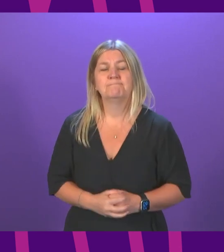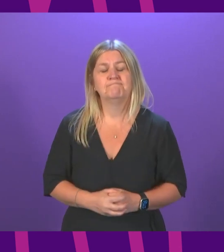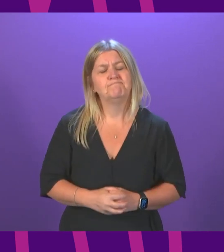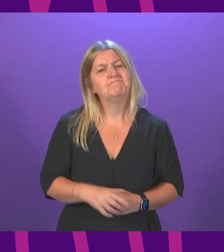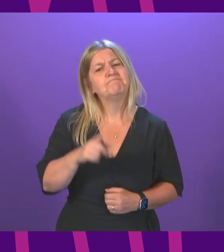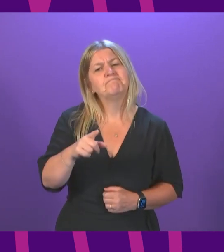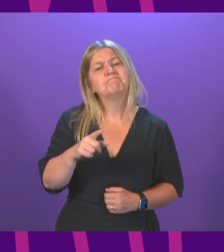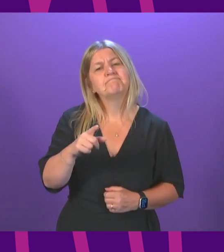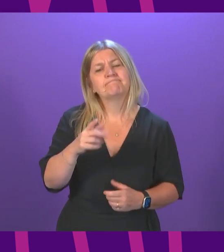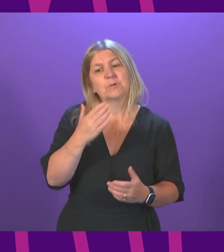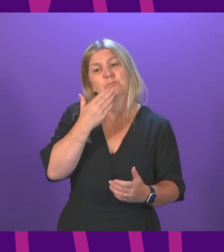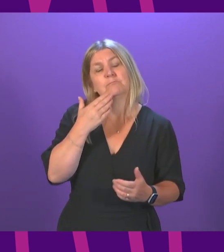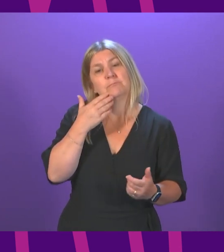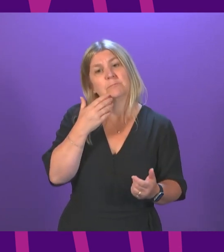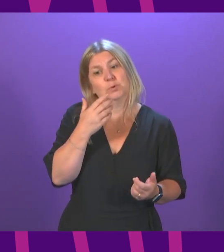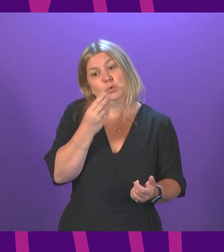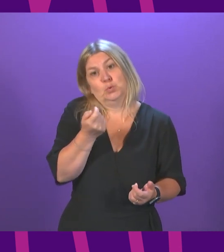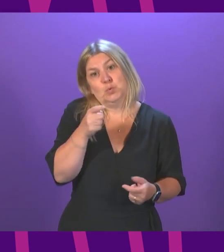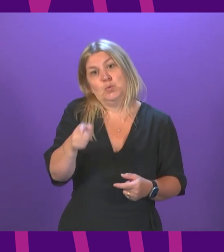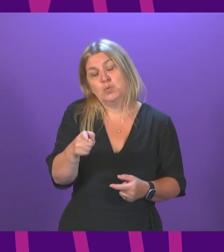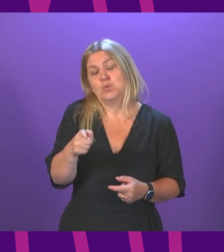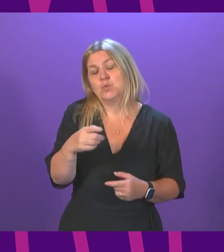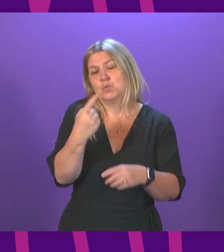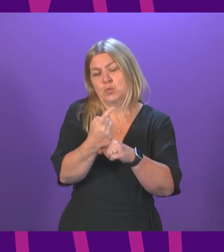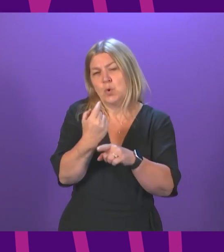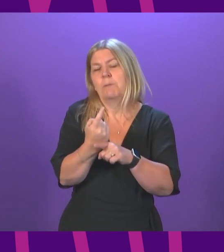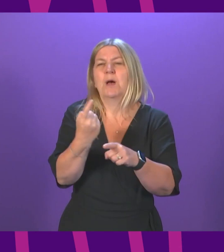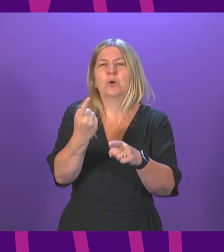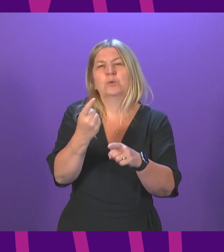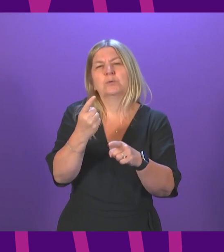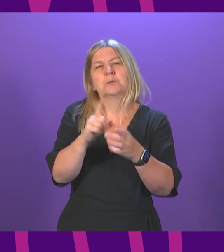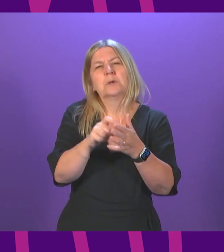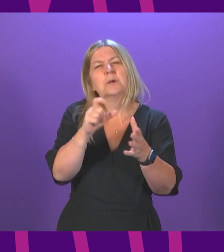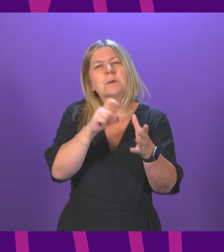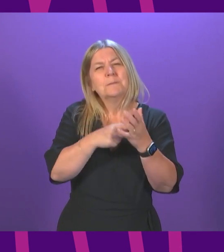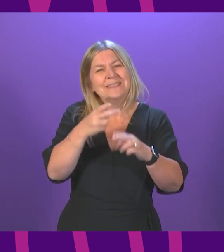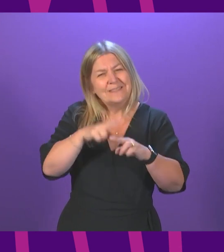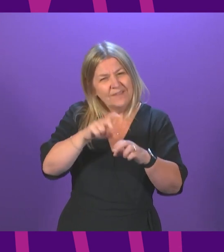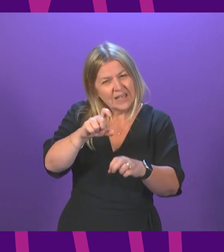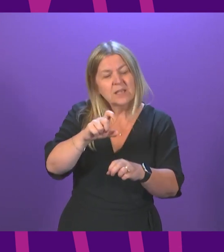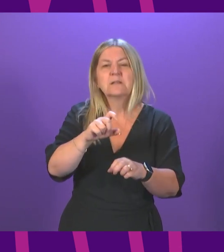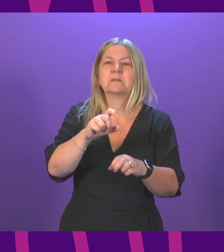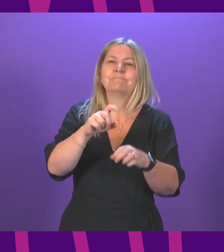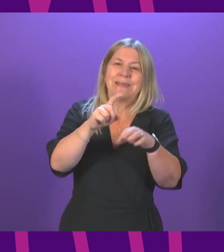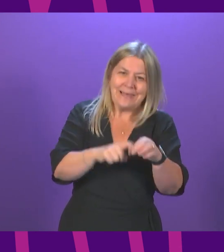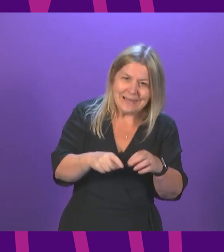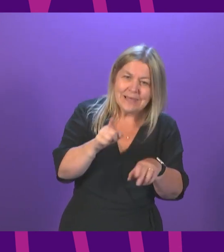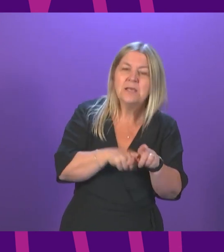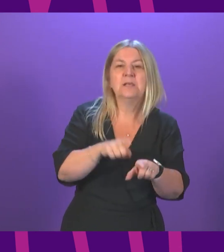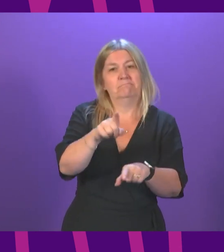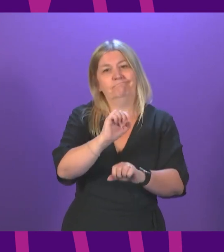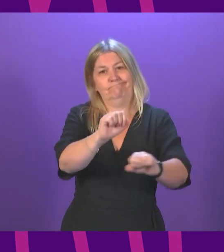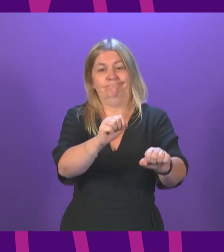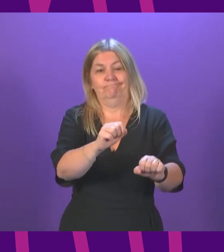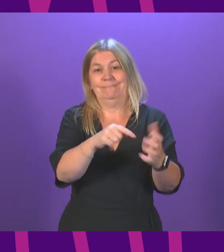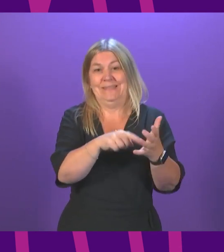decision on the proposal to transfer ownership of its Glasgow Pacific Key Studios to a subsidiary company. Staff have been warned that this could result